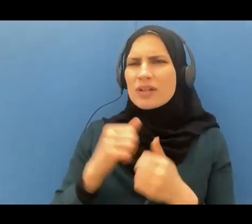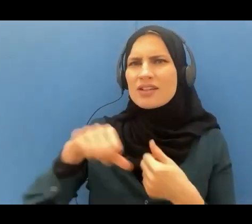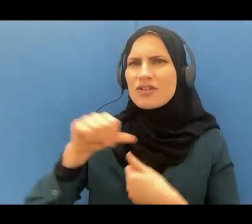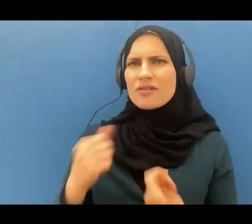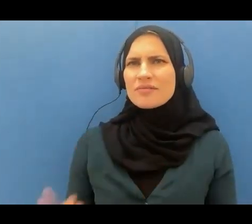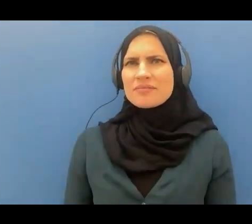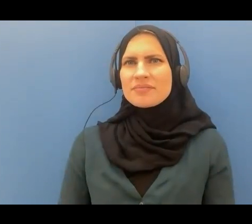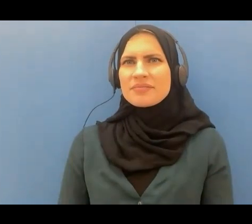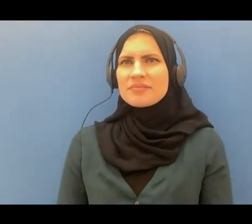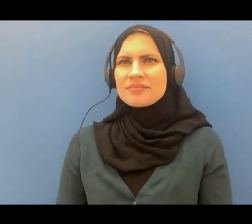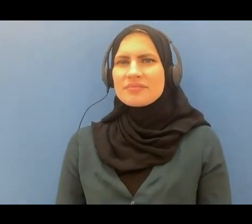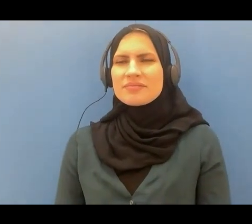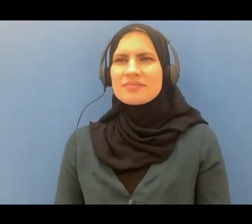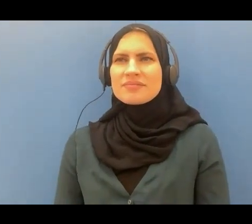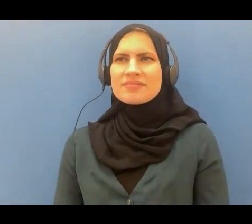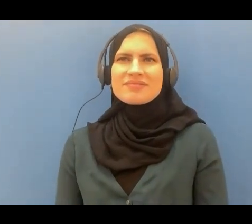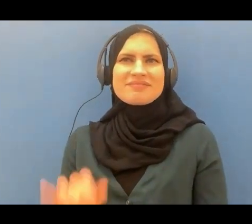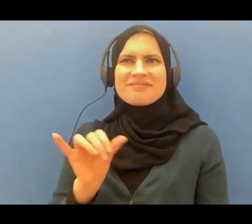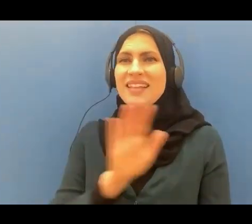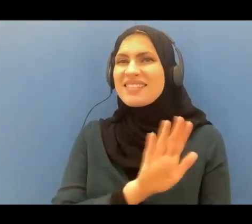this logic is a false logic